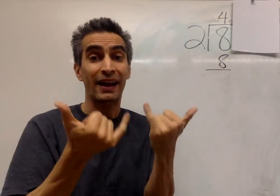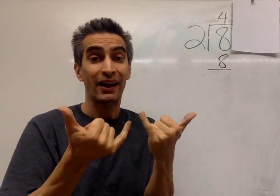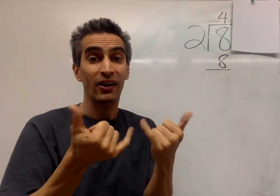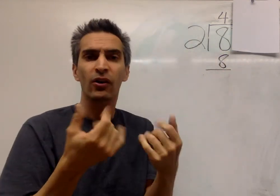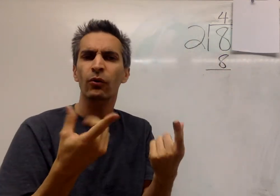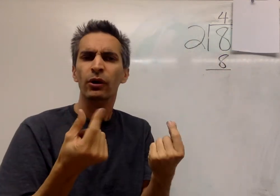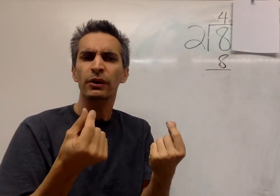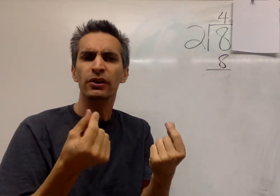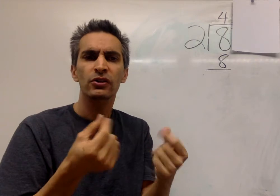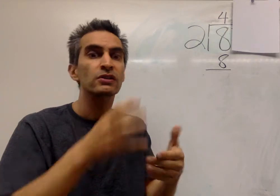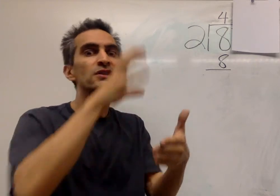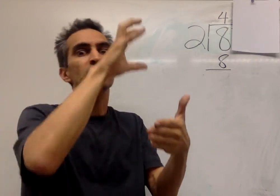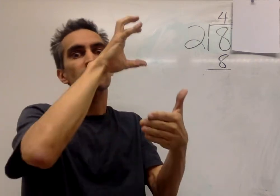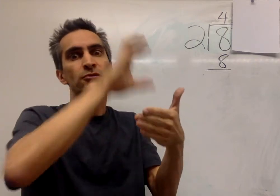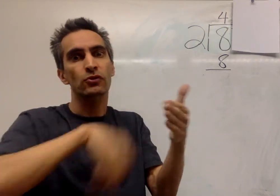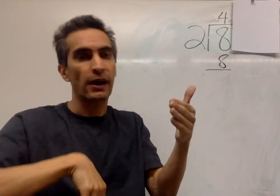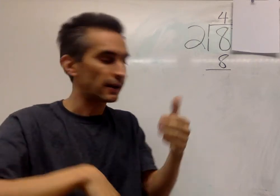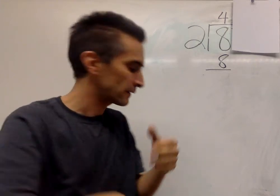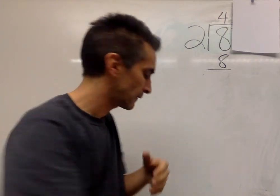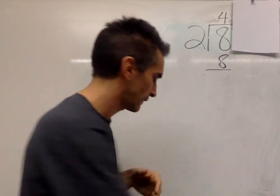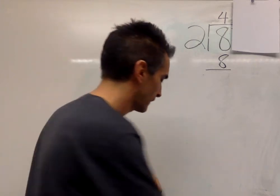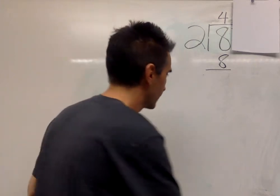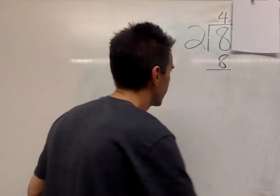Now, what do we do? Subtract.